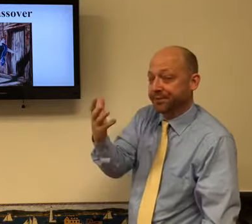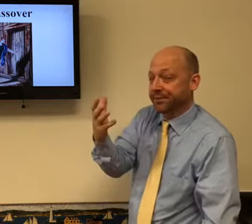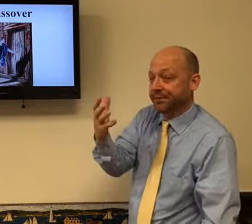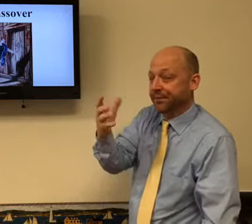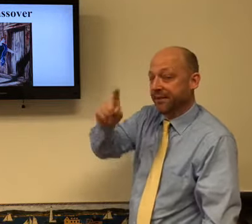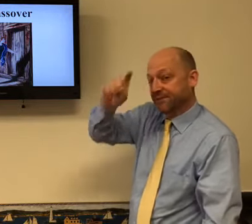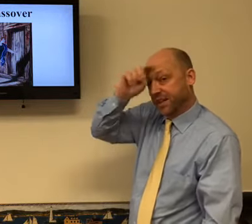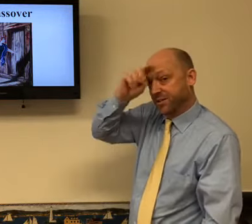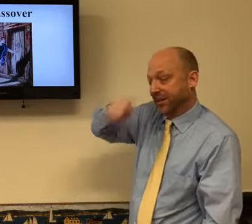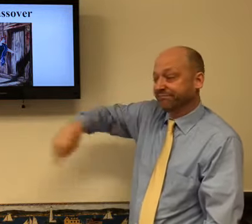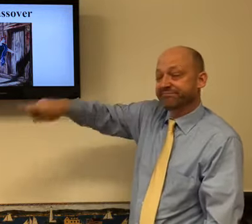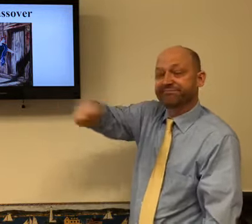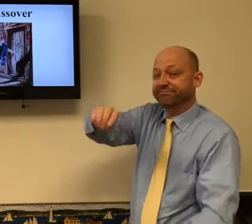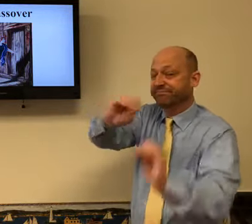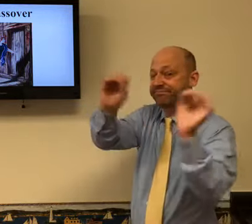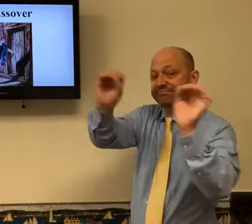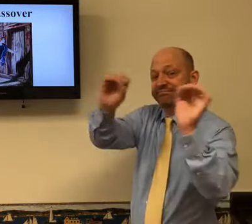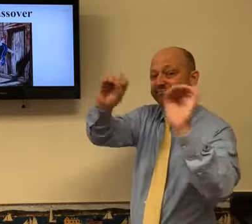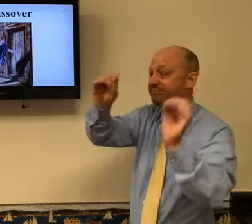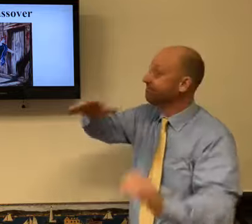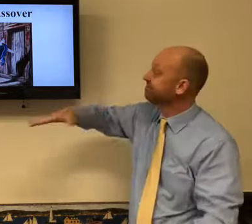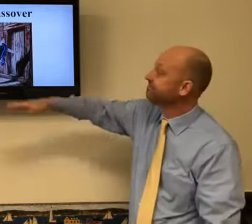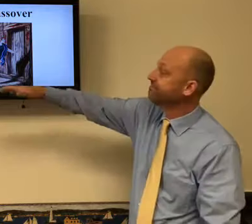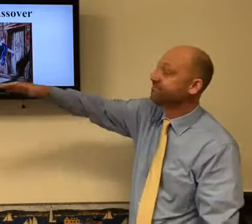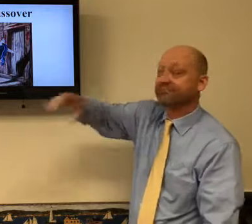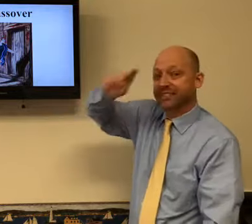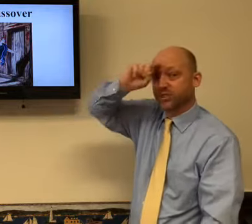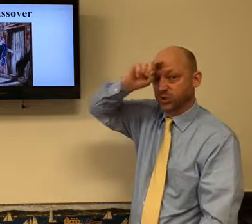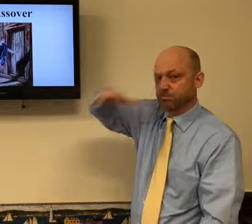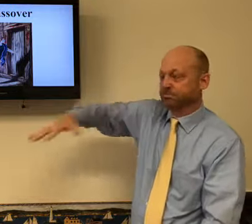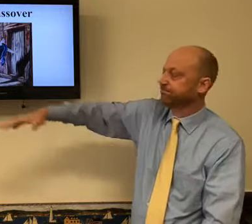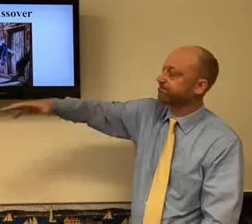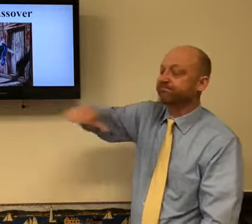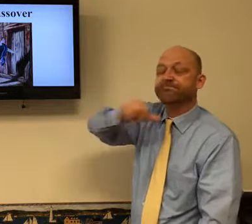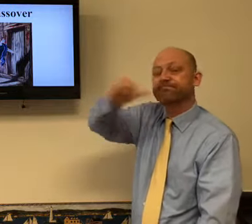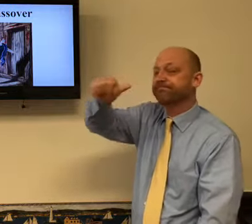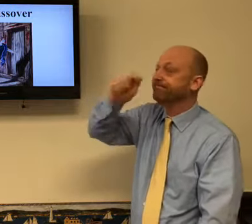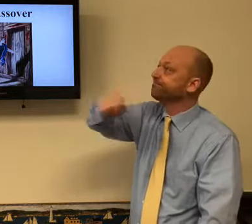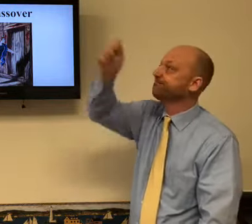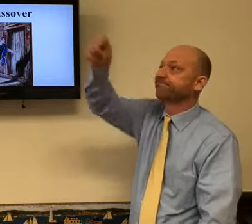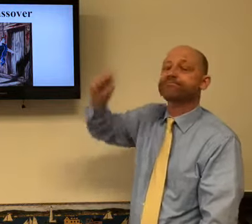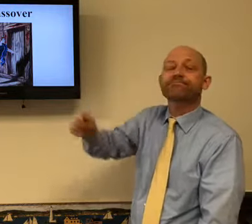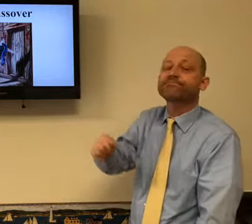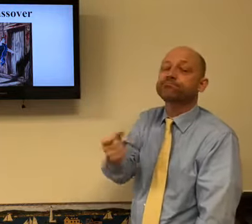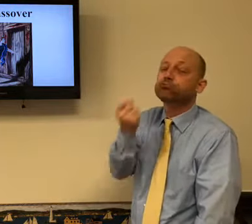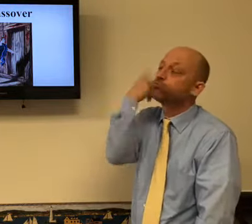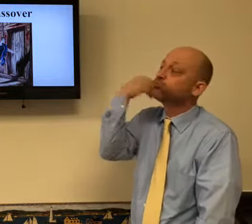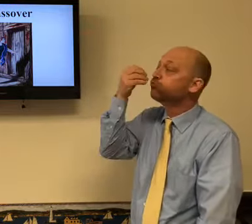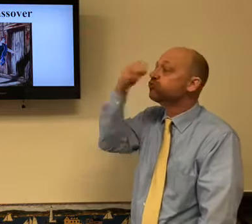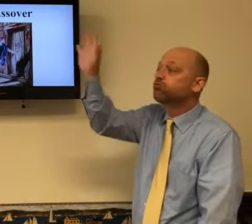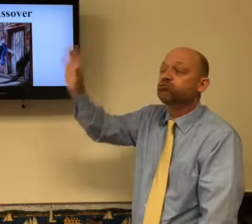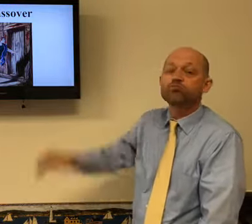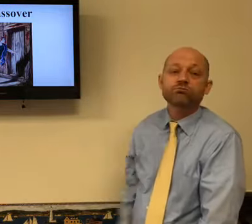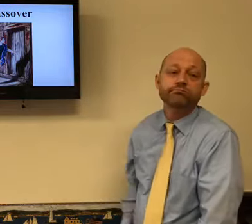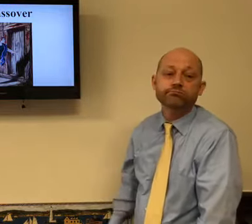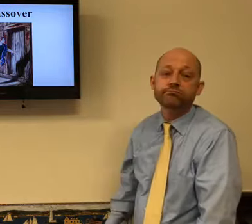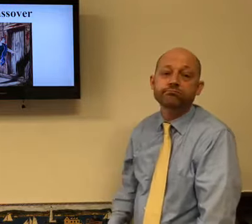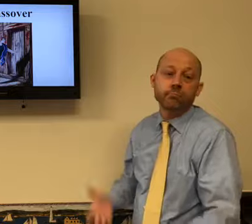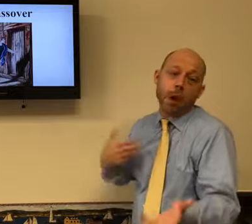Guess what? Egypt, none of them had the blood on their doorposts. They